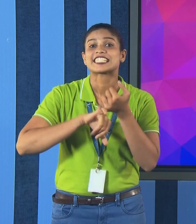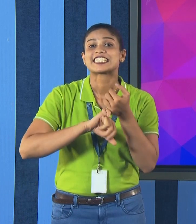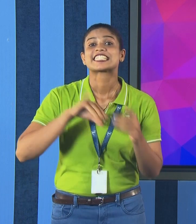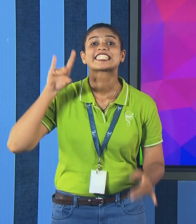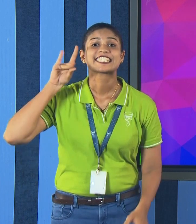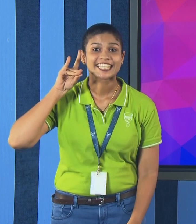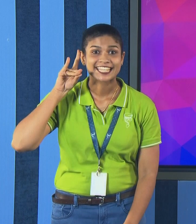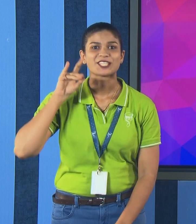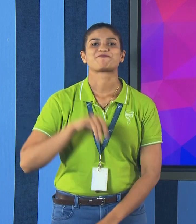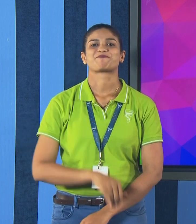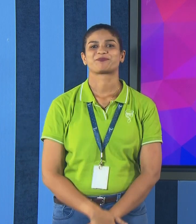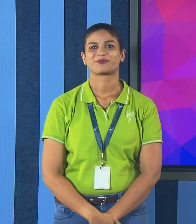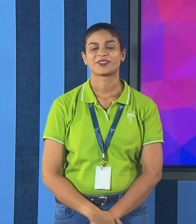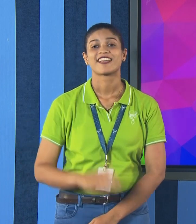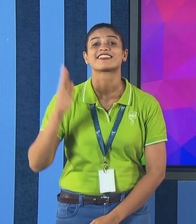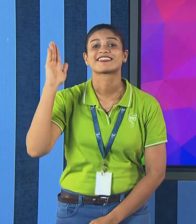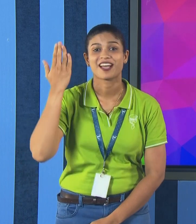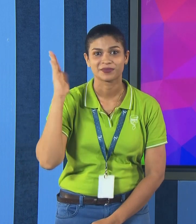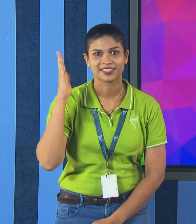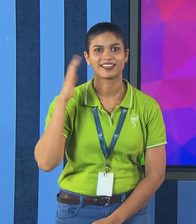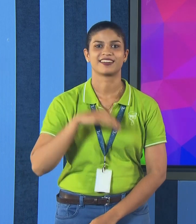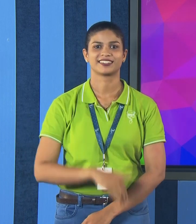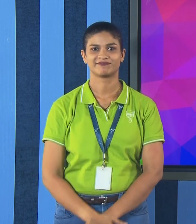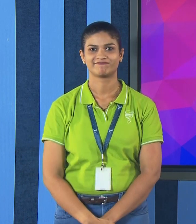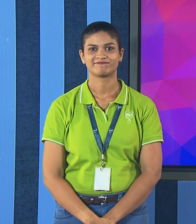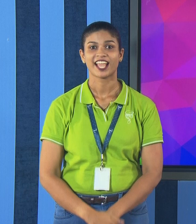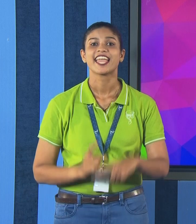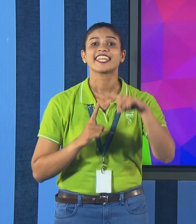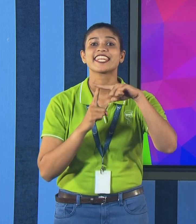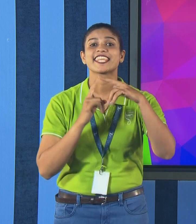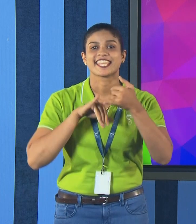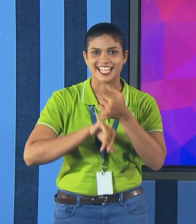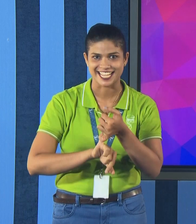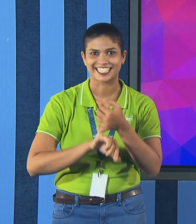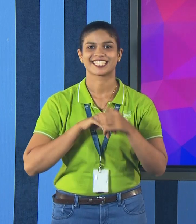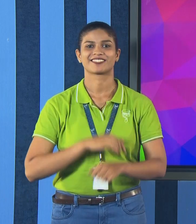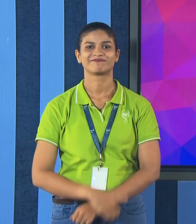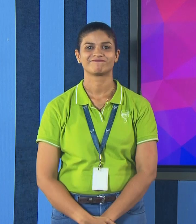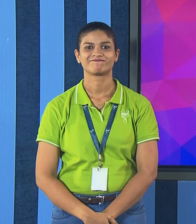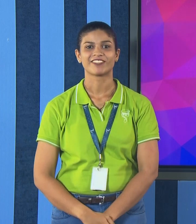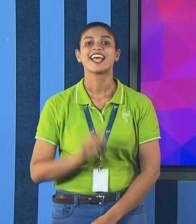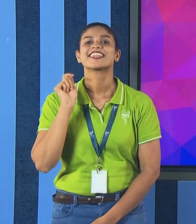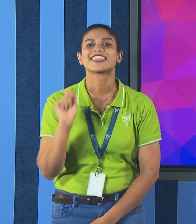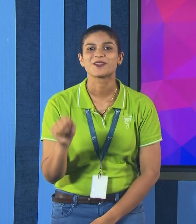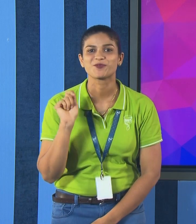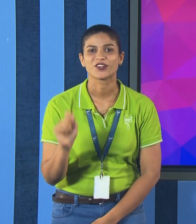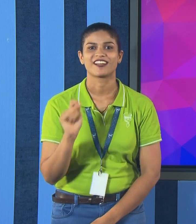Sikkim, Tamilnadu, Telangana, Telangana, Tribura,